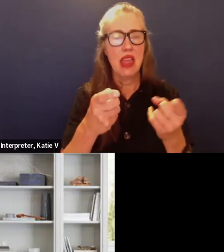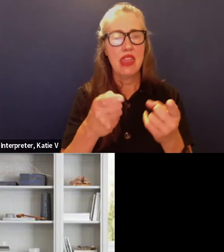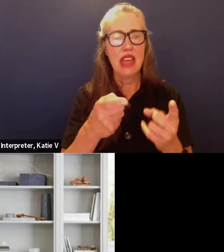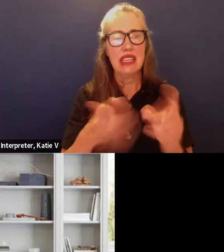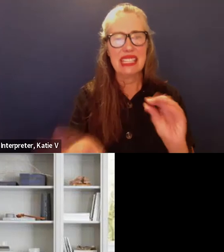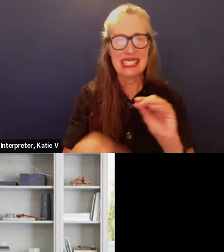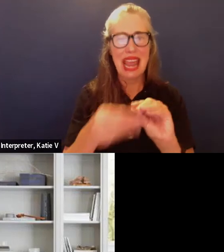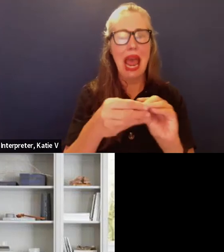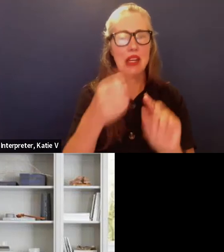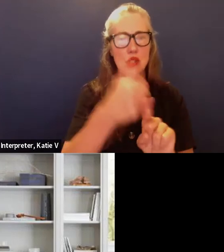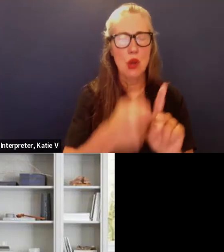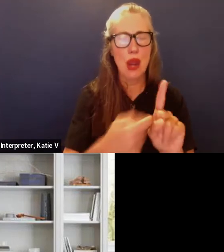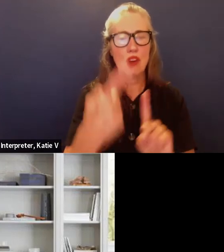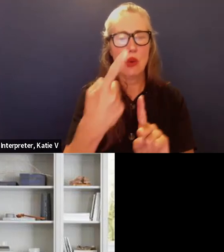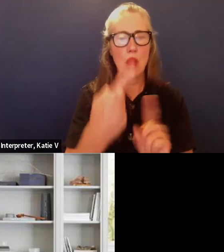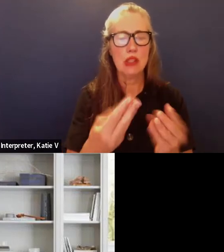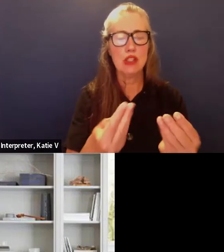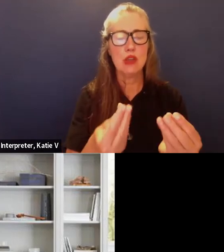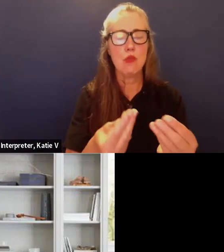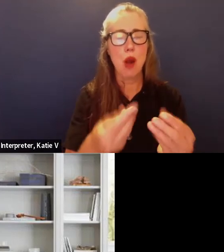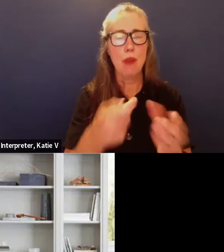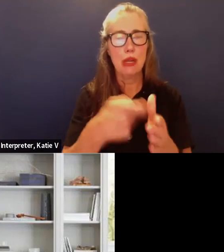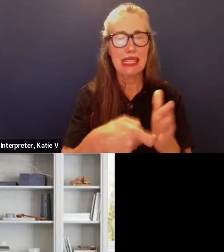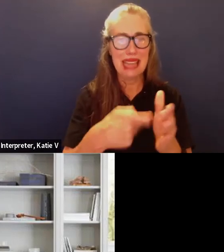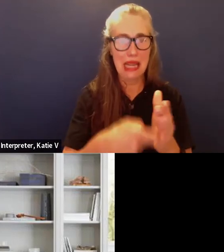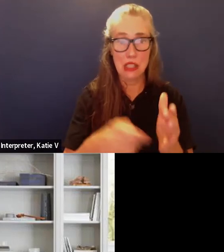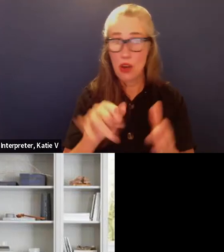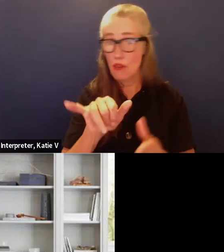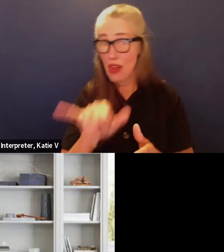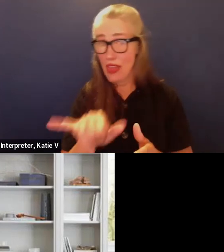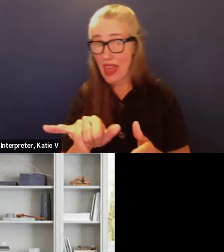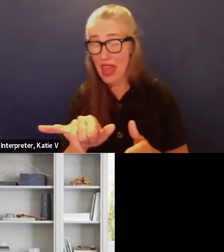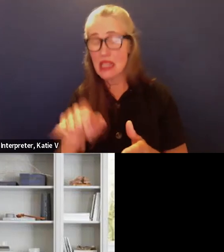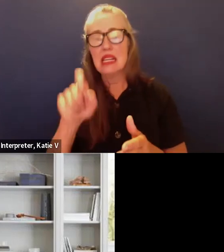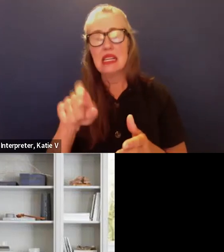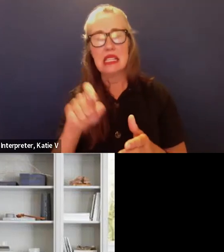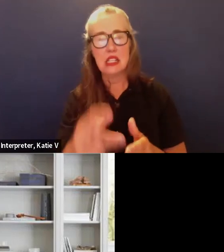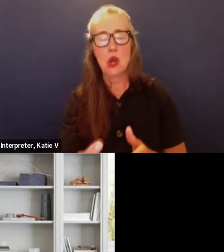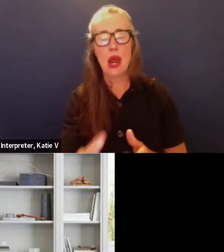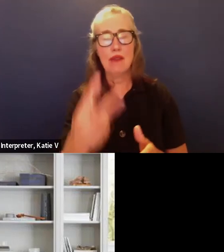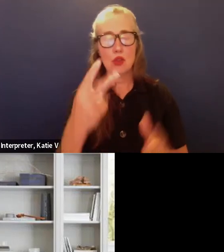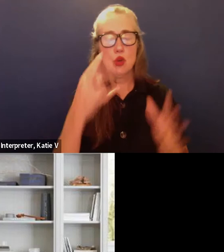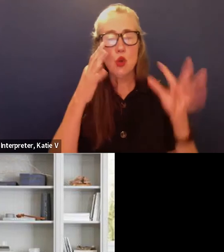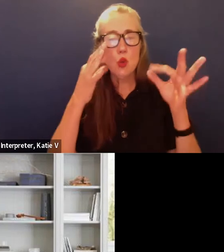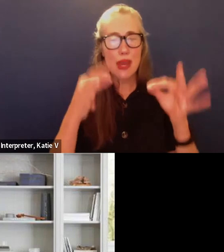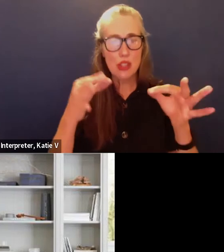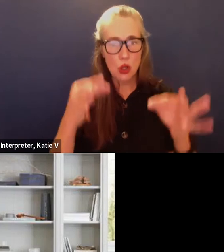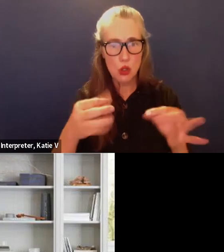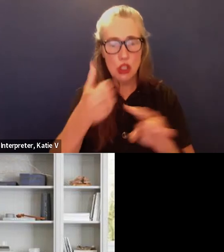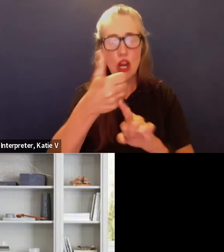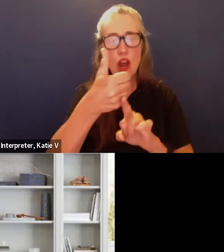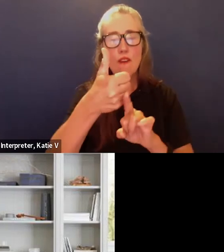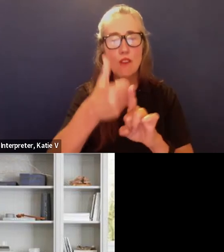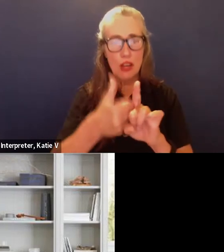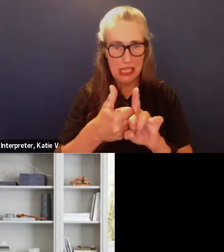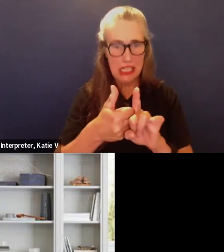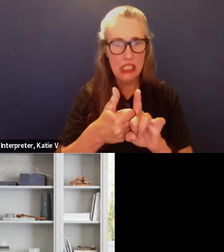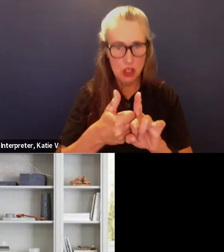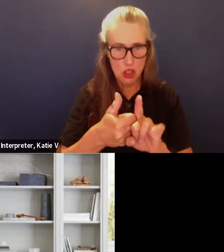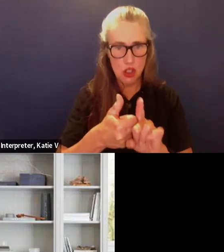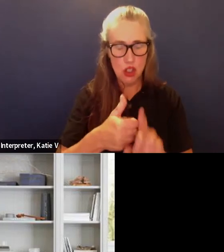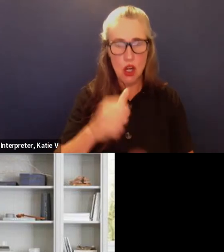property taxes so in order to do that we have to have these two resolutions for each measure and that's what i'm bringing to you tonight